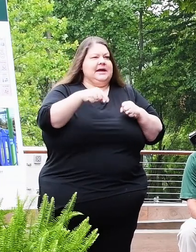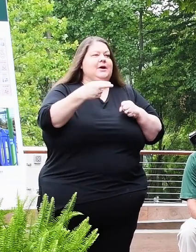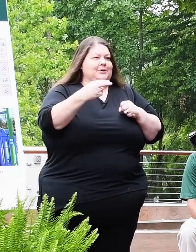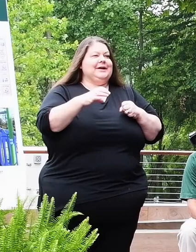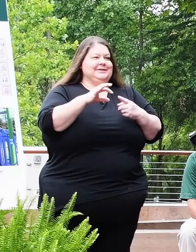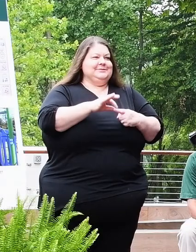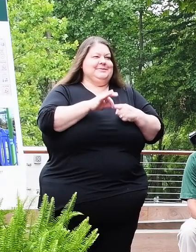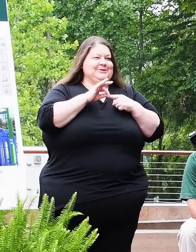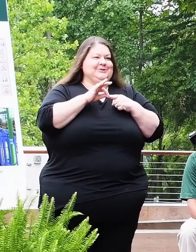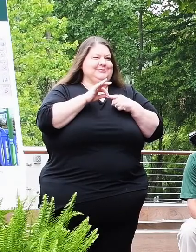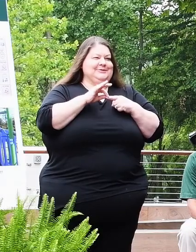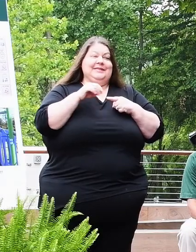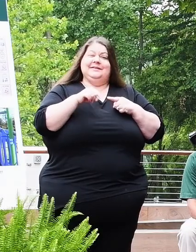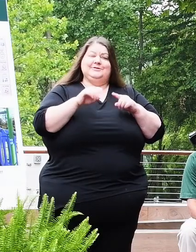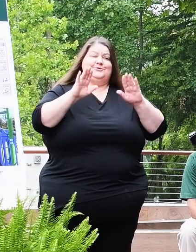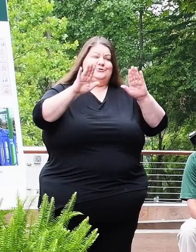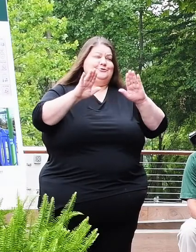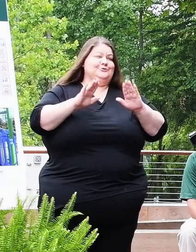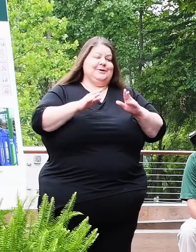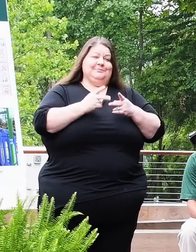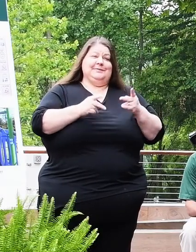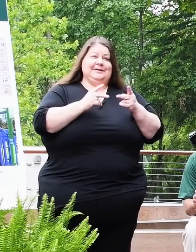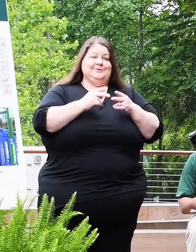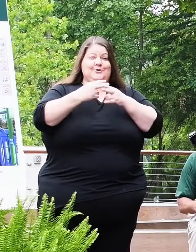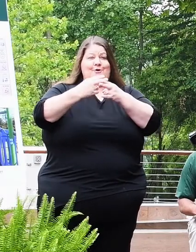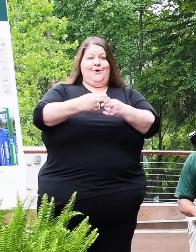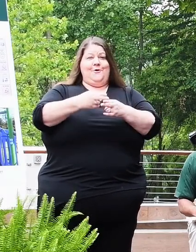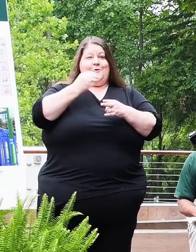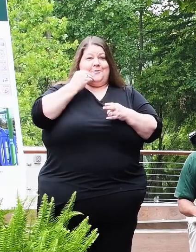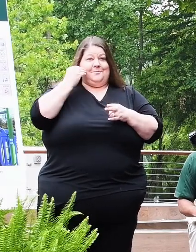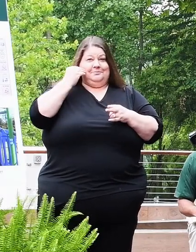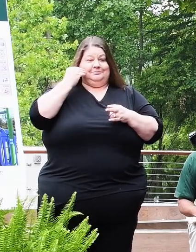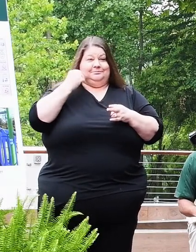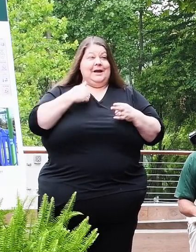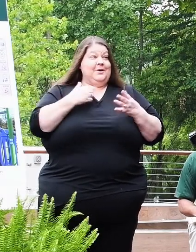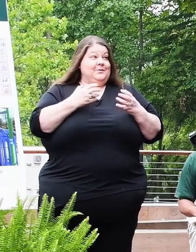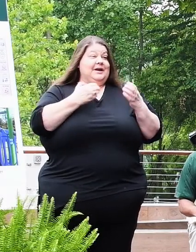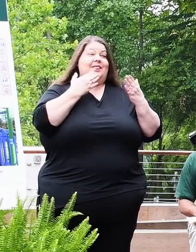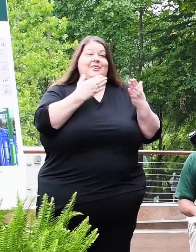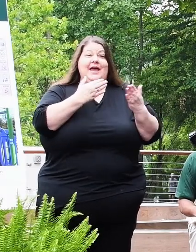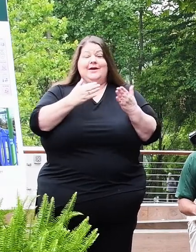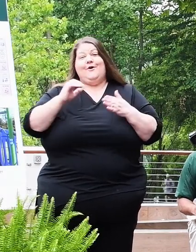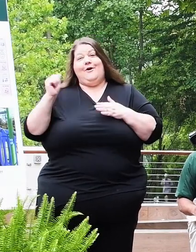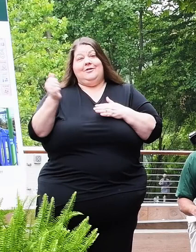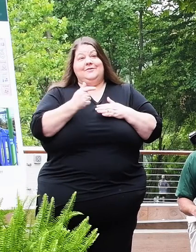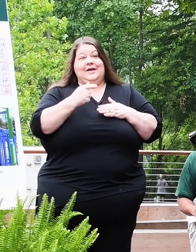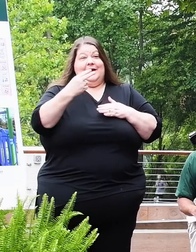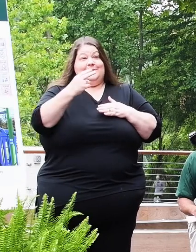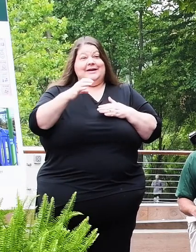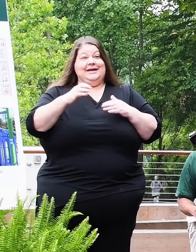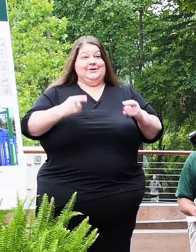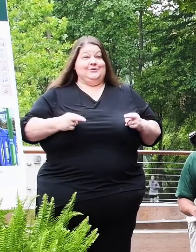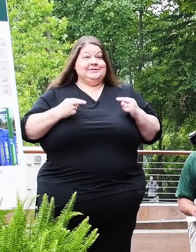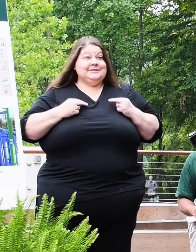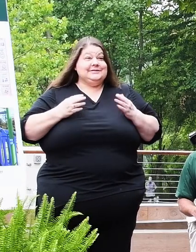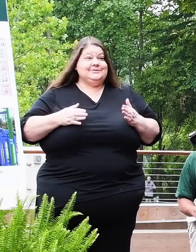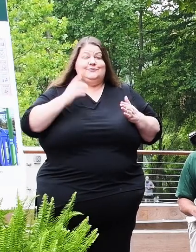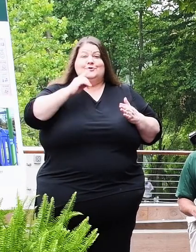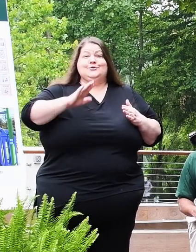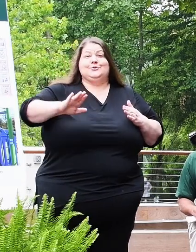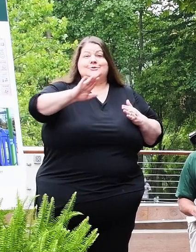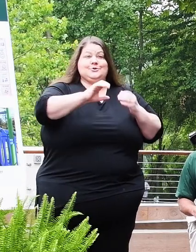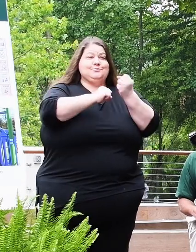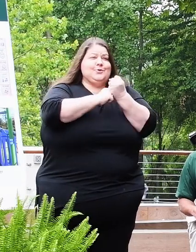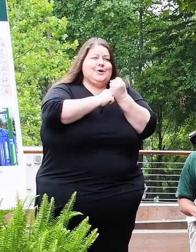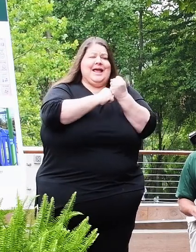place to call home. I want to thank all of our Howard County residents for their support as we completed this project and